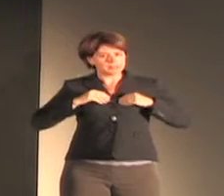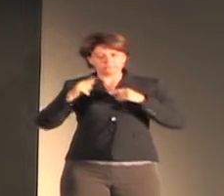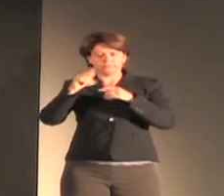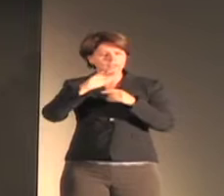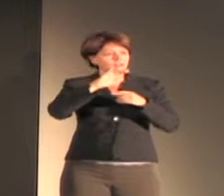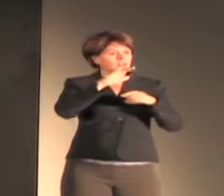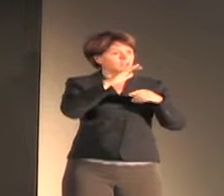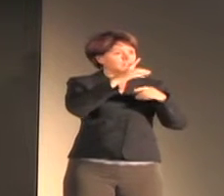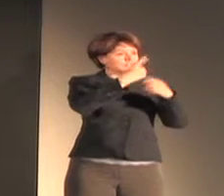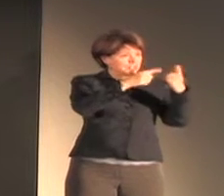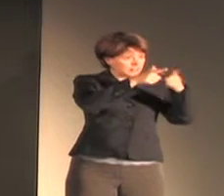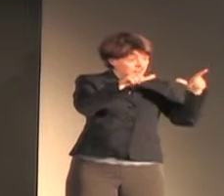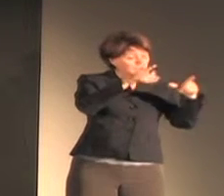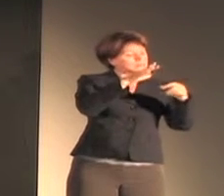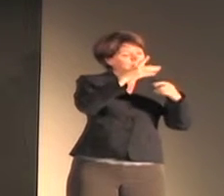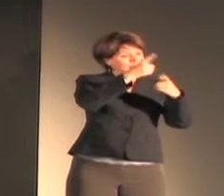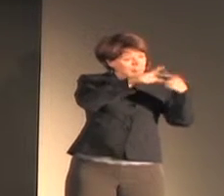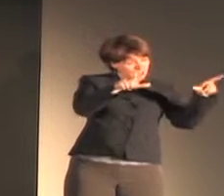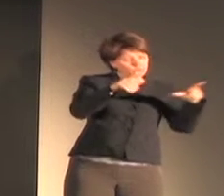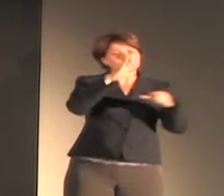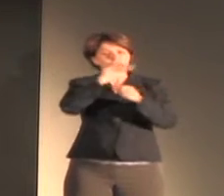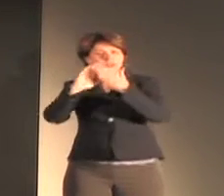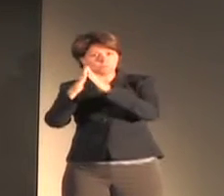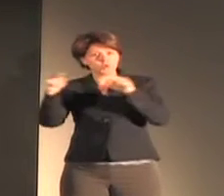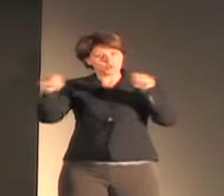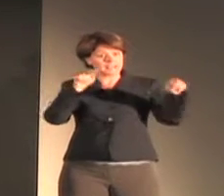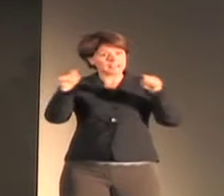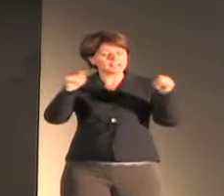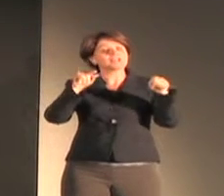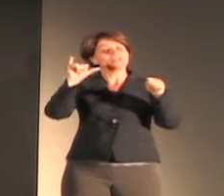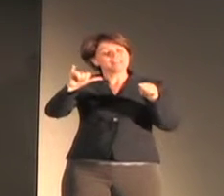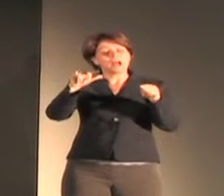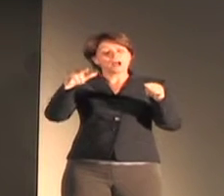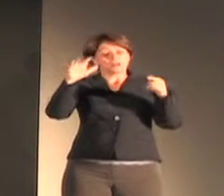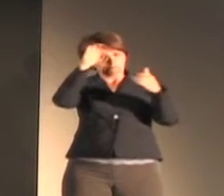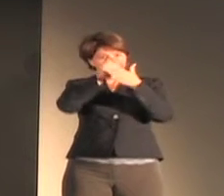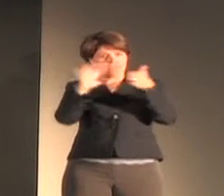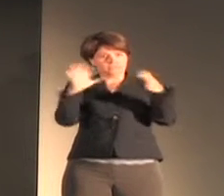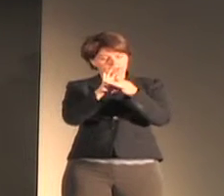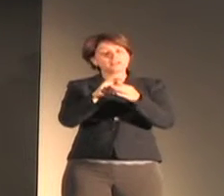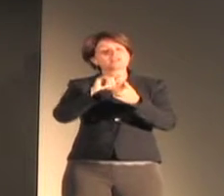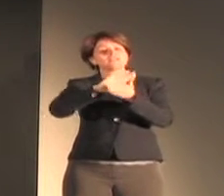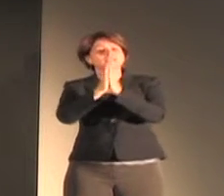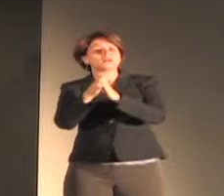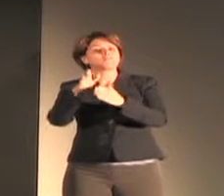present in an introduction to a volume on sign languages and bilingualism, in which Patton writes, quote,